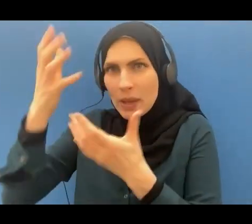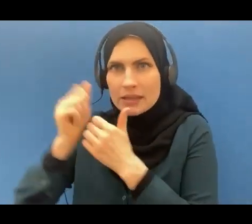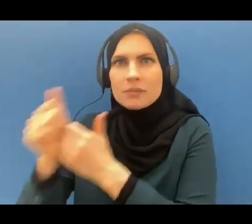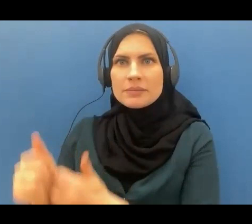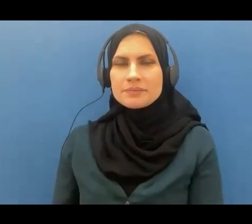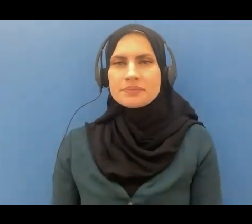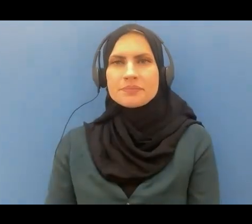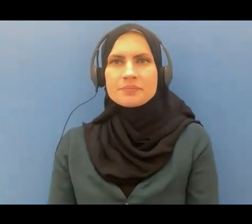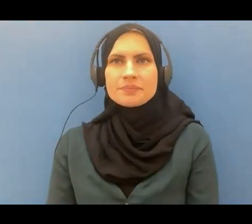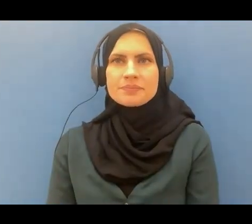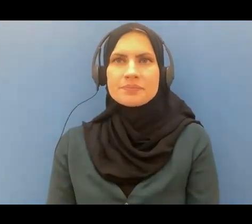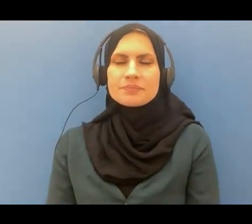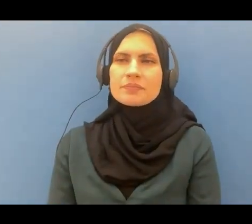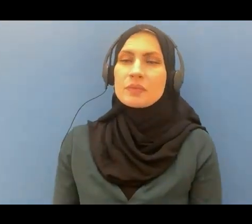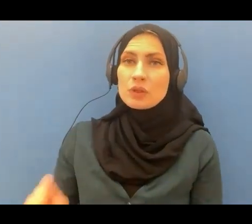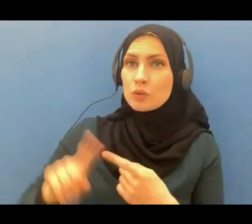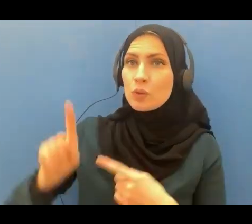to his power and to his majesty